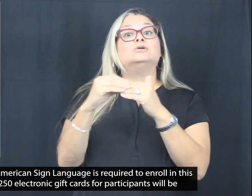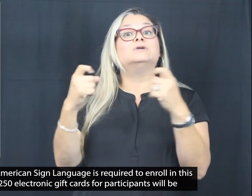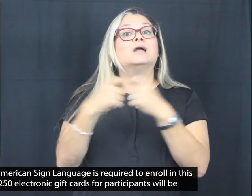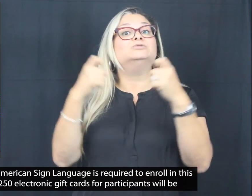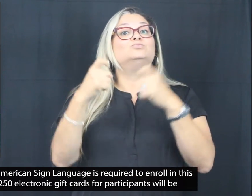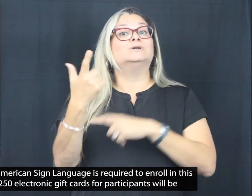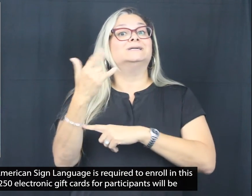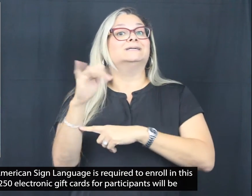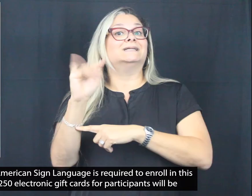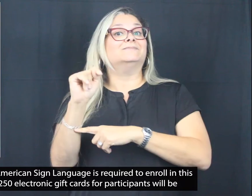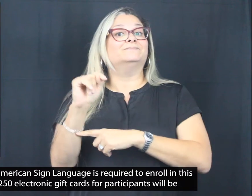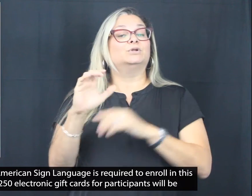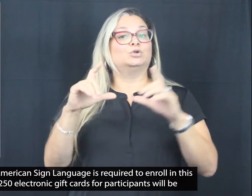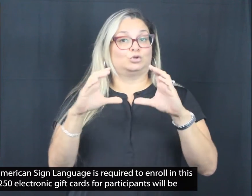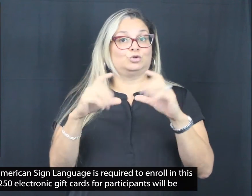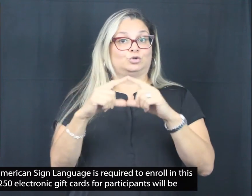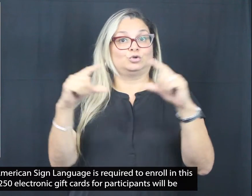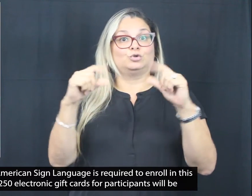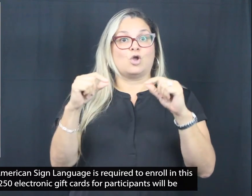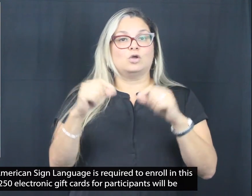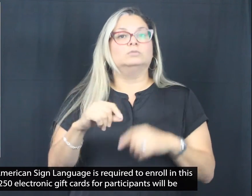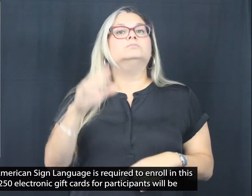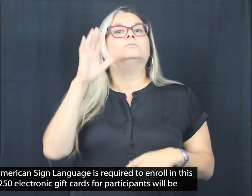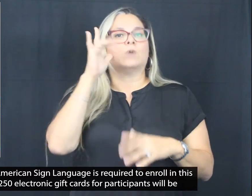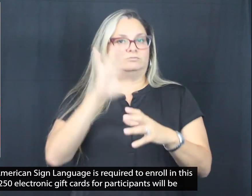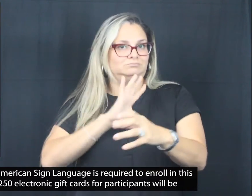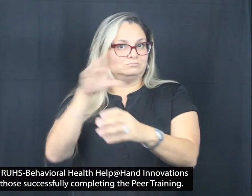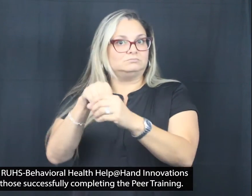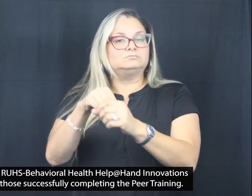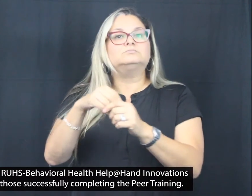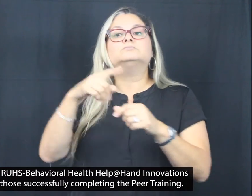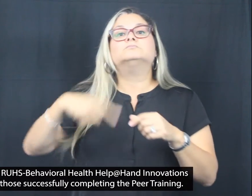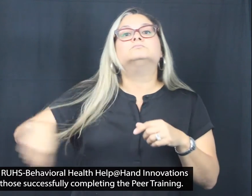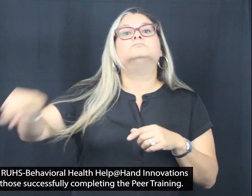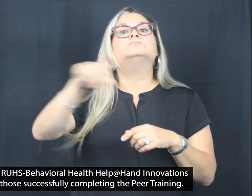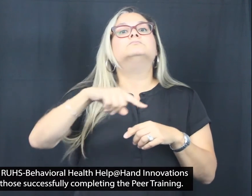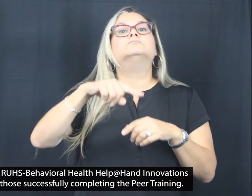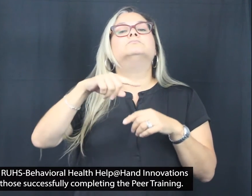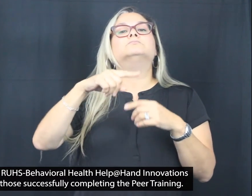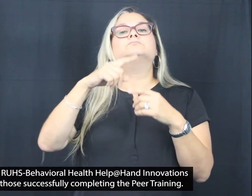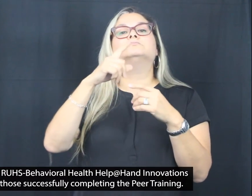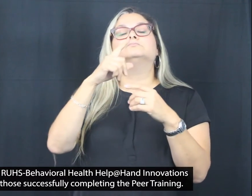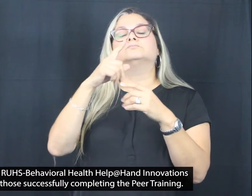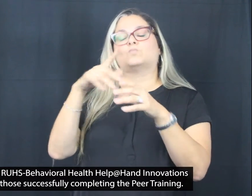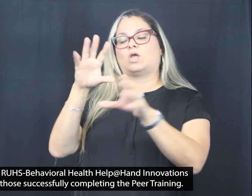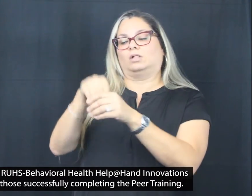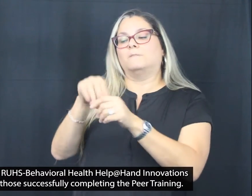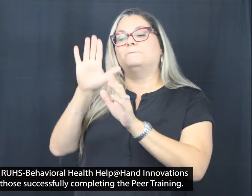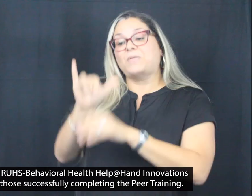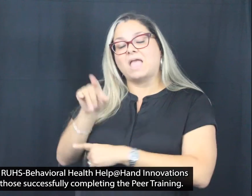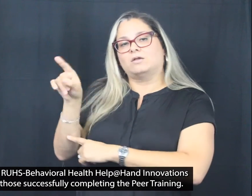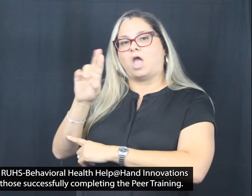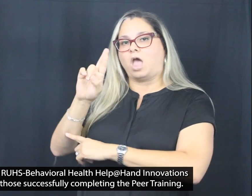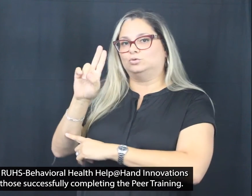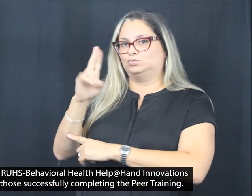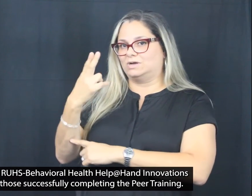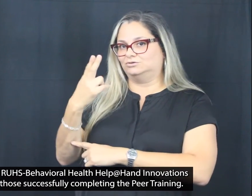will be provided for participants and subsidized by RUHS Behavioral Health, Help at Hand Innovations Program for those who